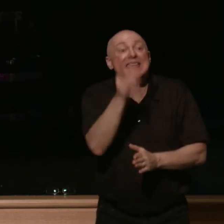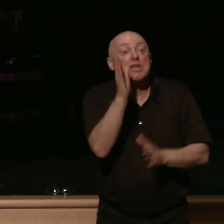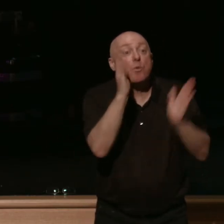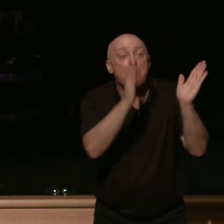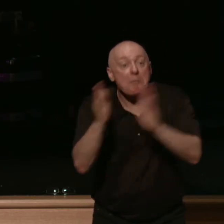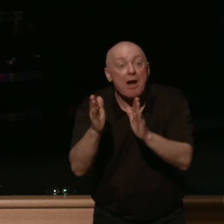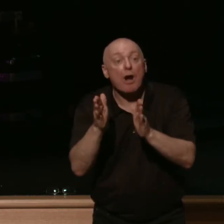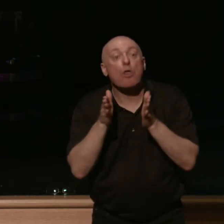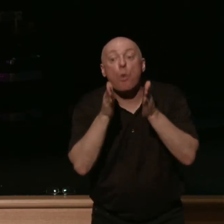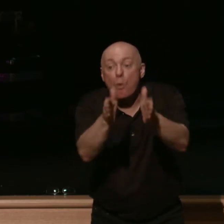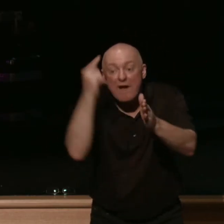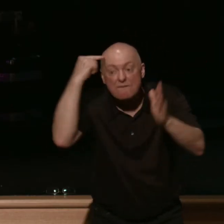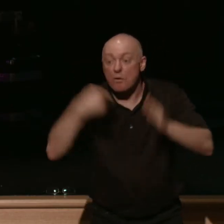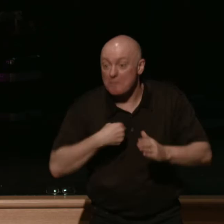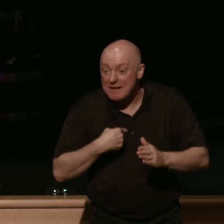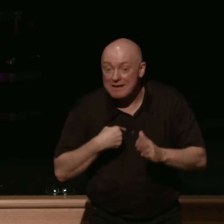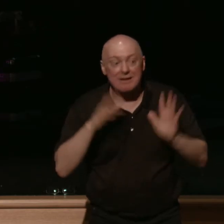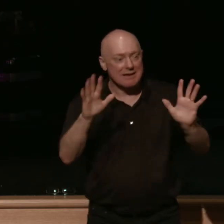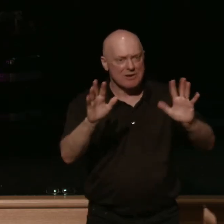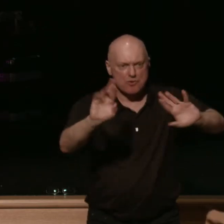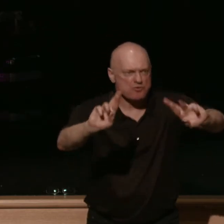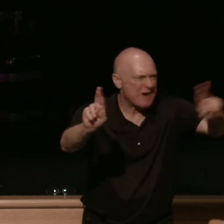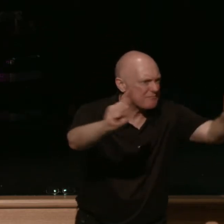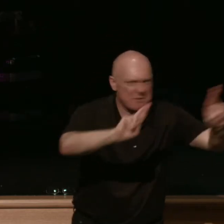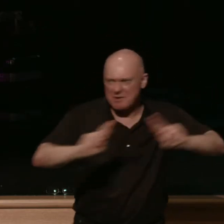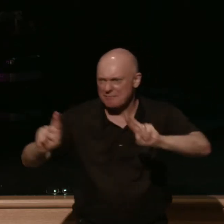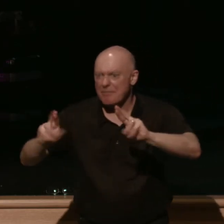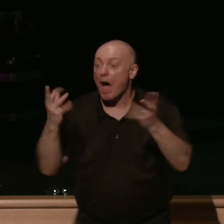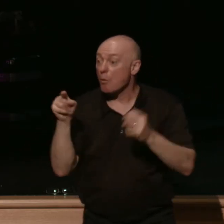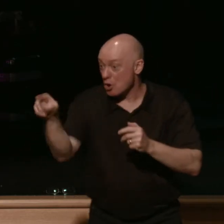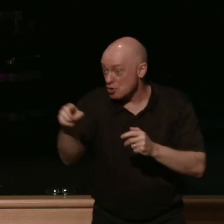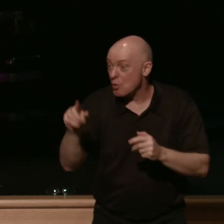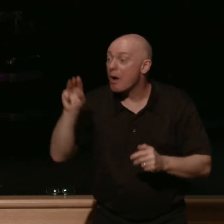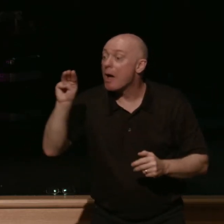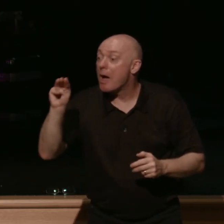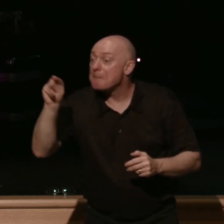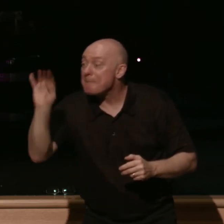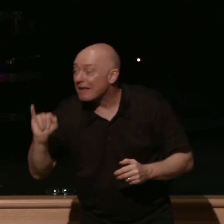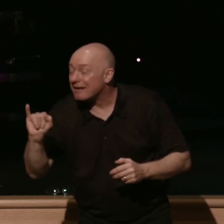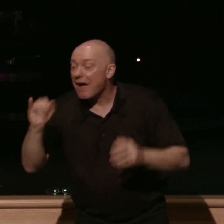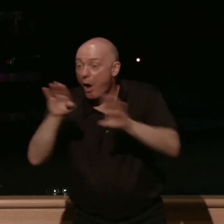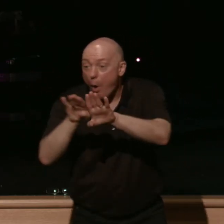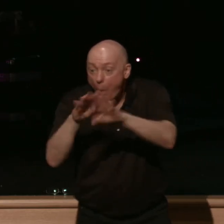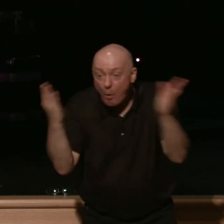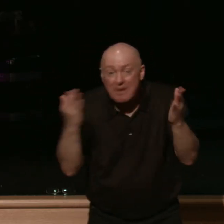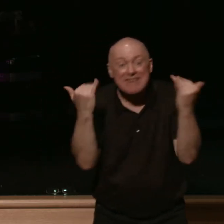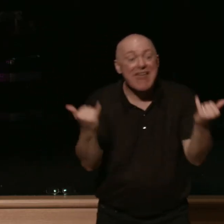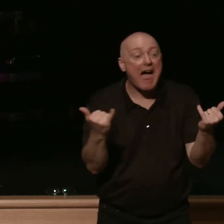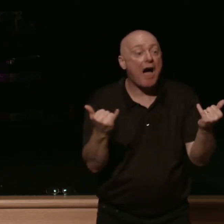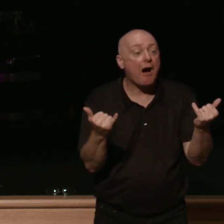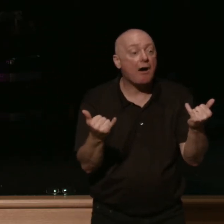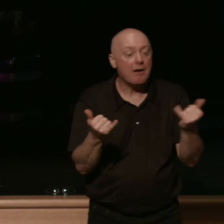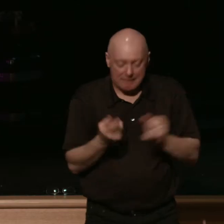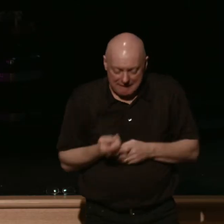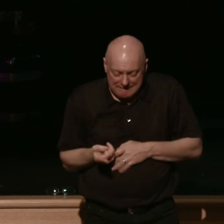before me he sets the stage he gets things ready now what i want you to do is with malachi open i want you to take your pages and flip one